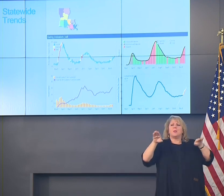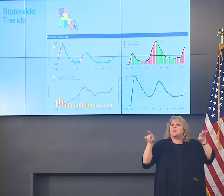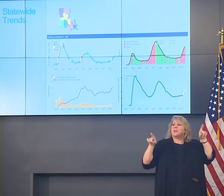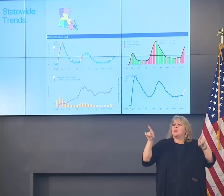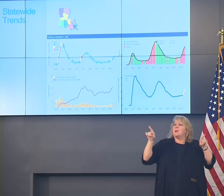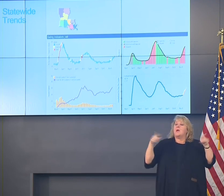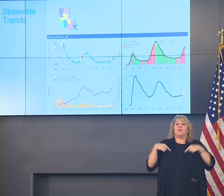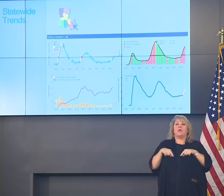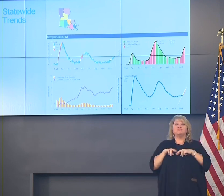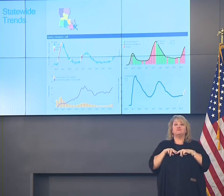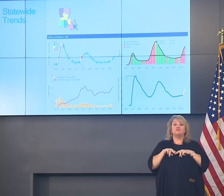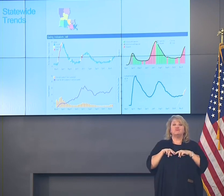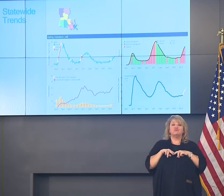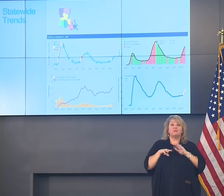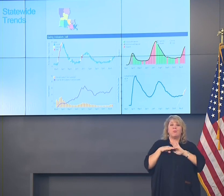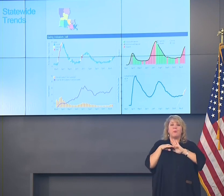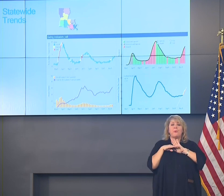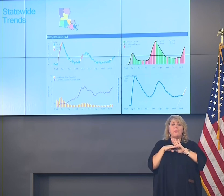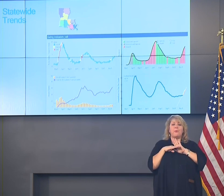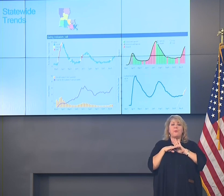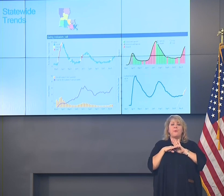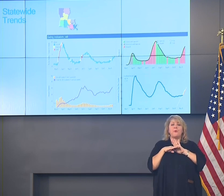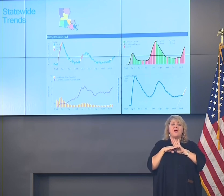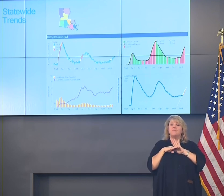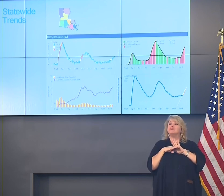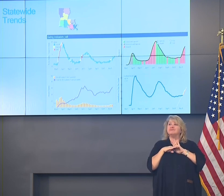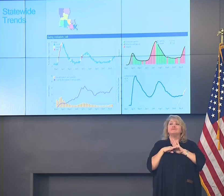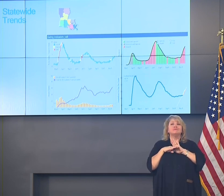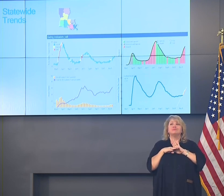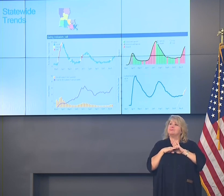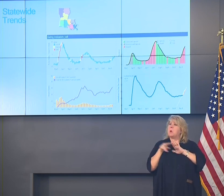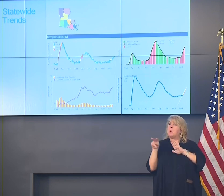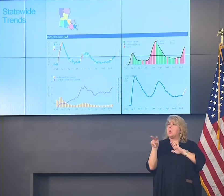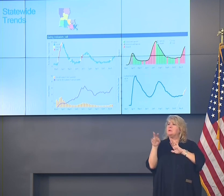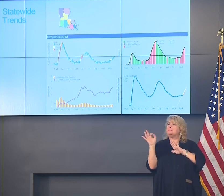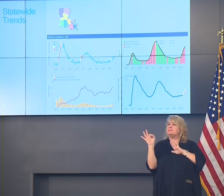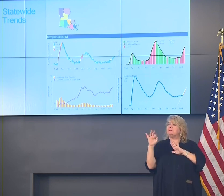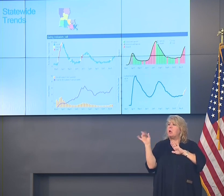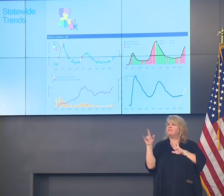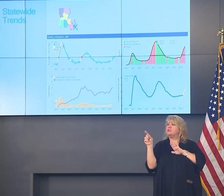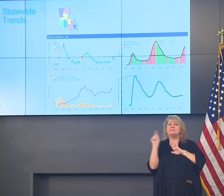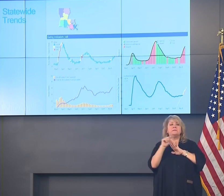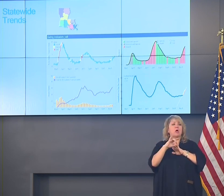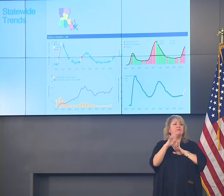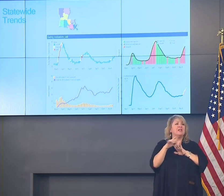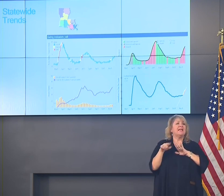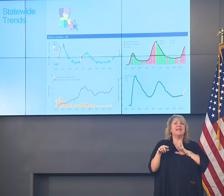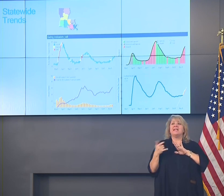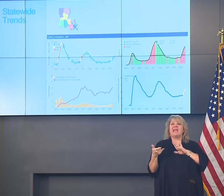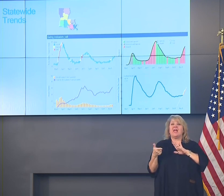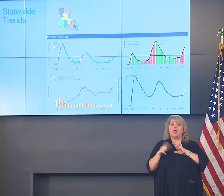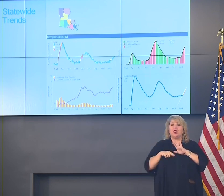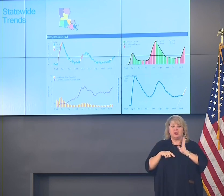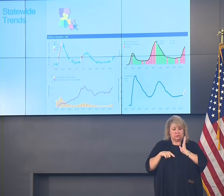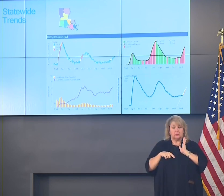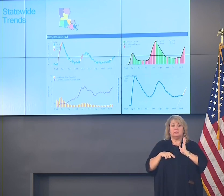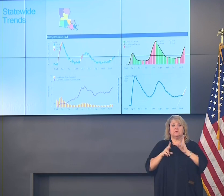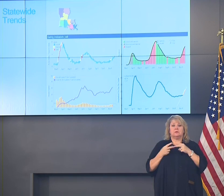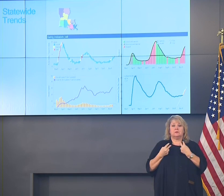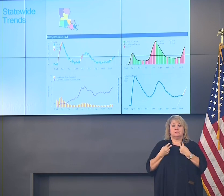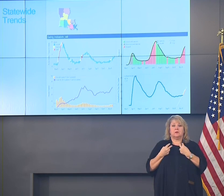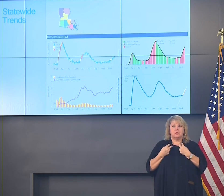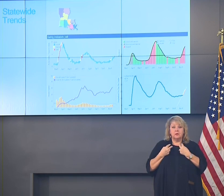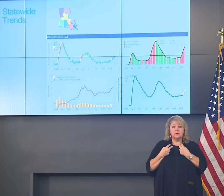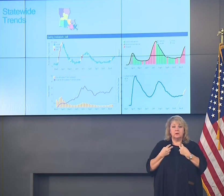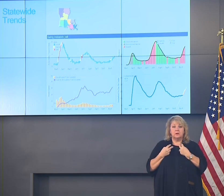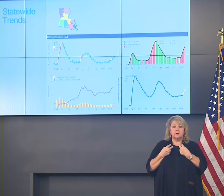were sitting here kind of waiting. That luck has clearly run out now and we are exactly where a large part of